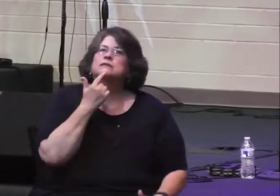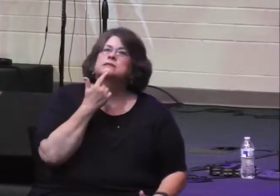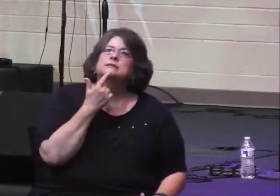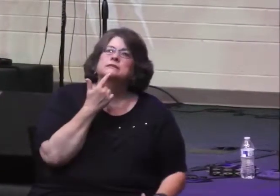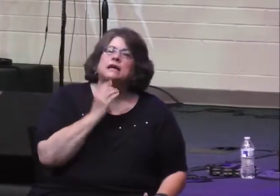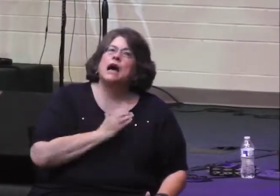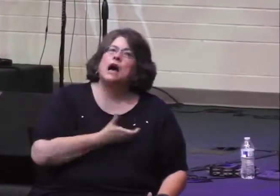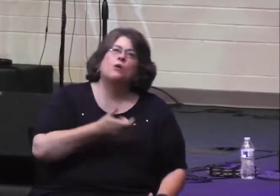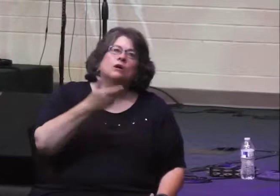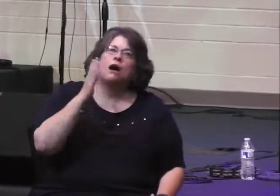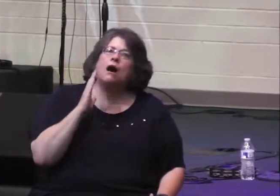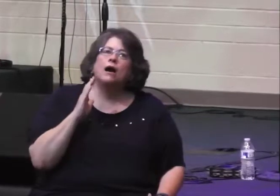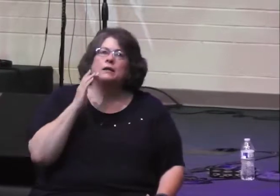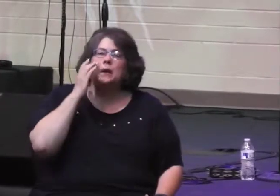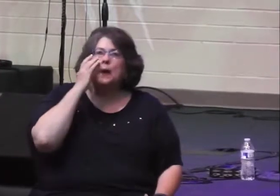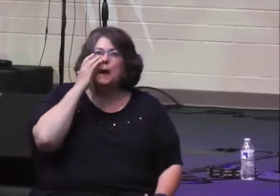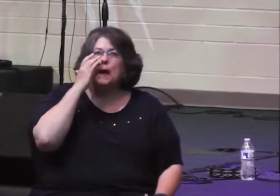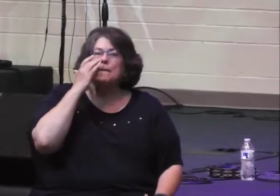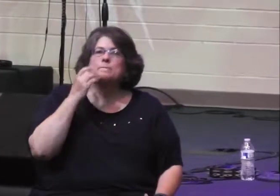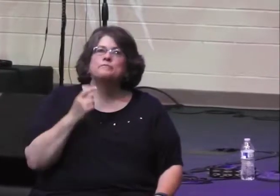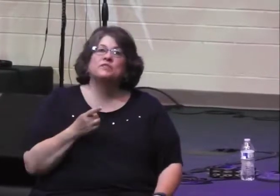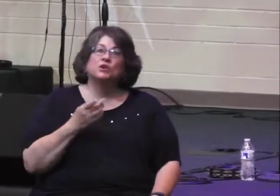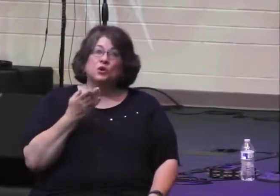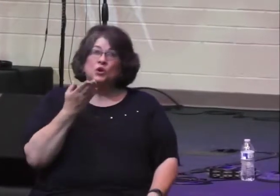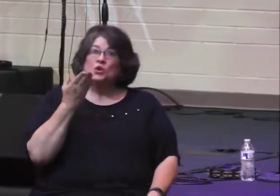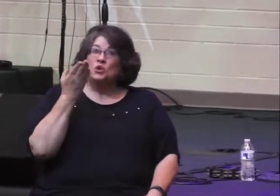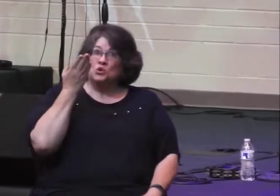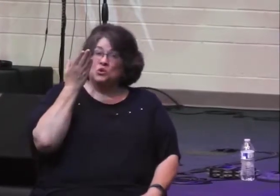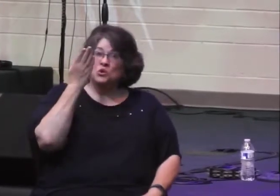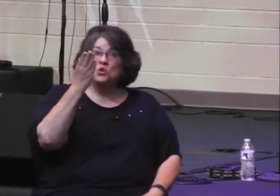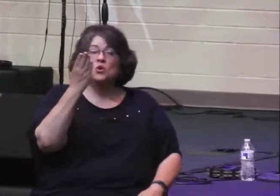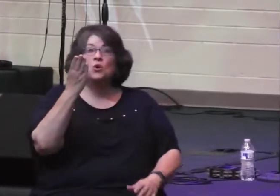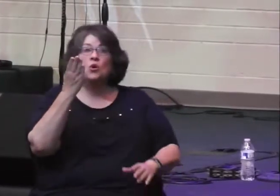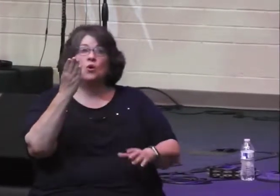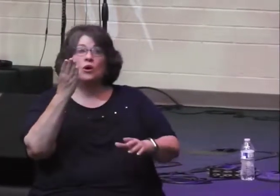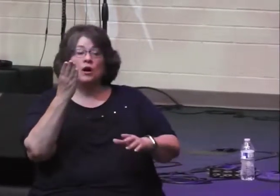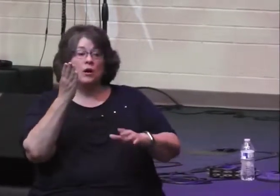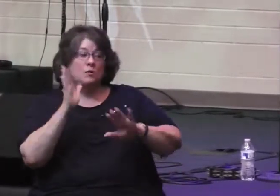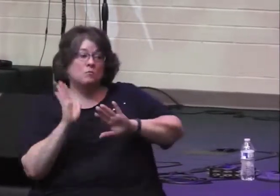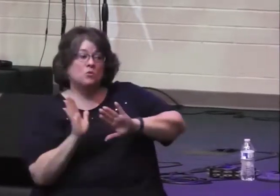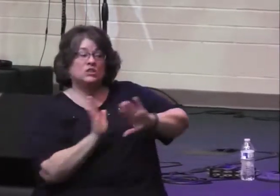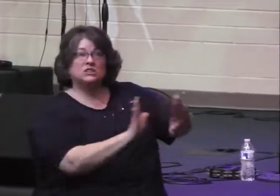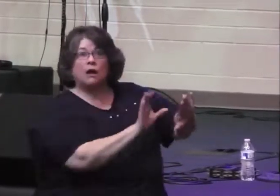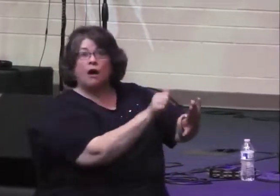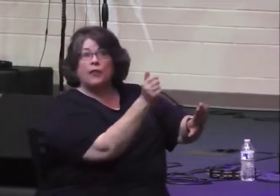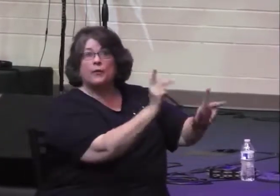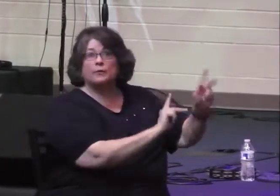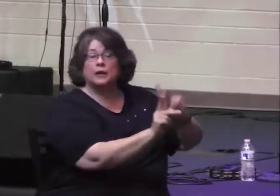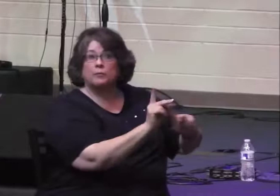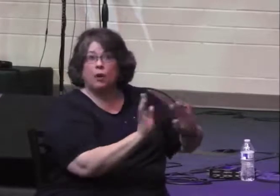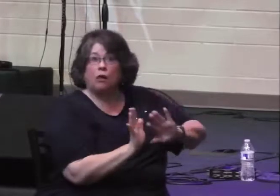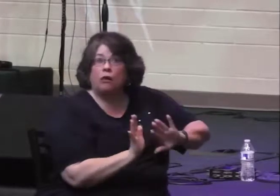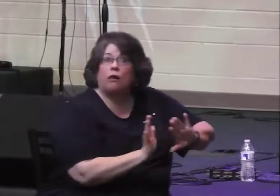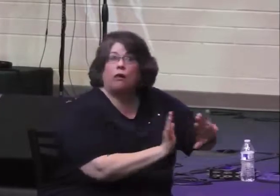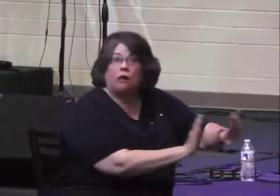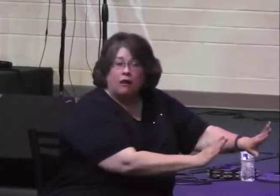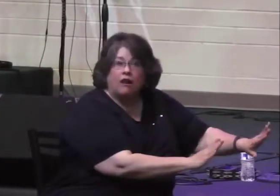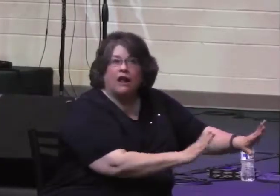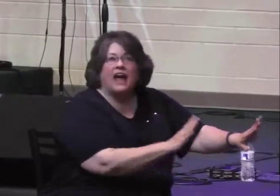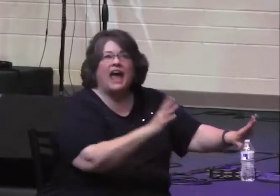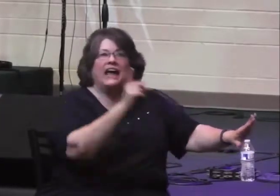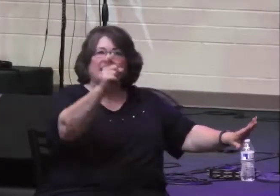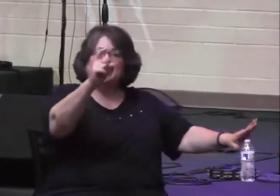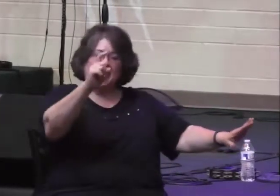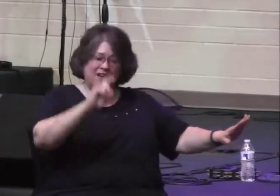He says this, our God, did you not drive out the inhabitants of this land before your people Israel and